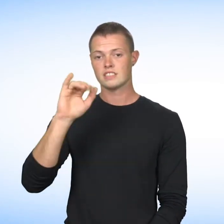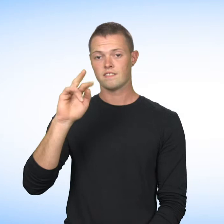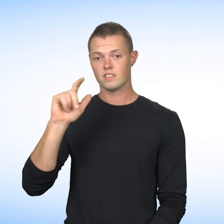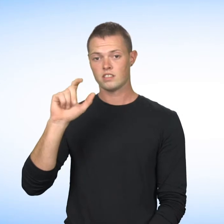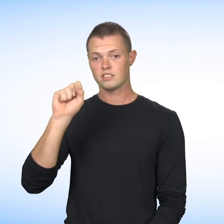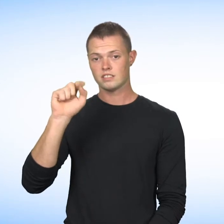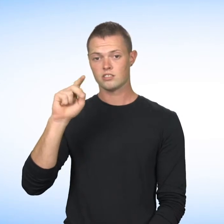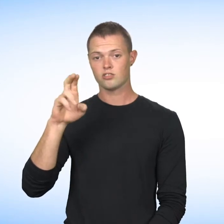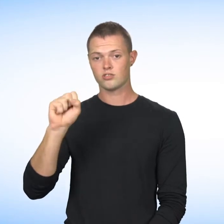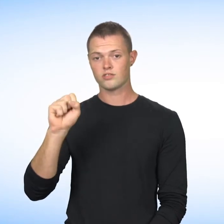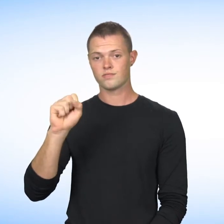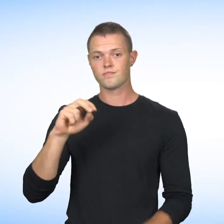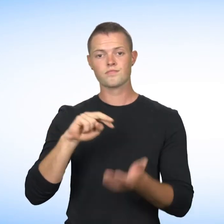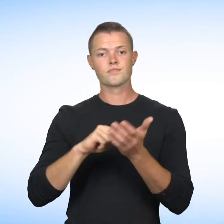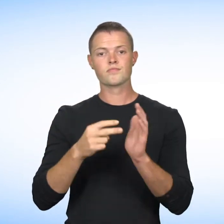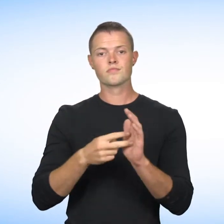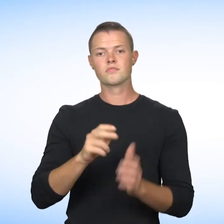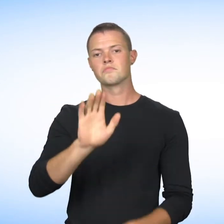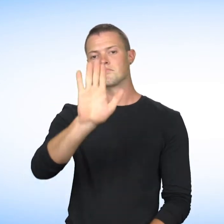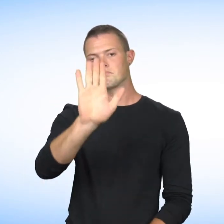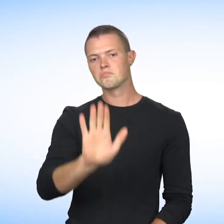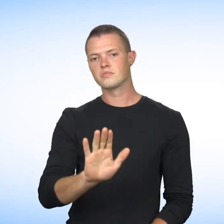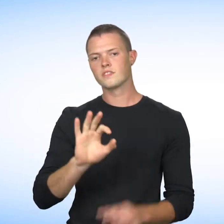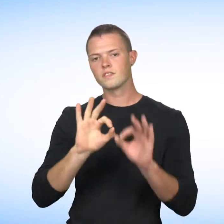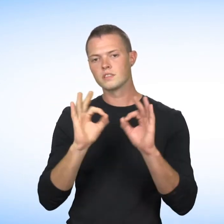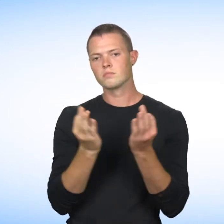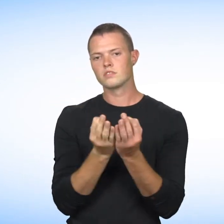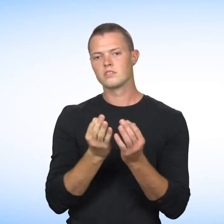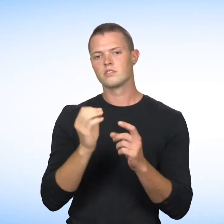Civil status corresponds to your family situation.